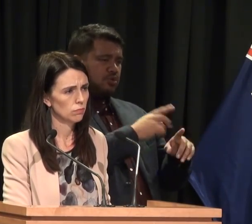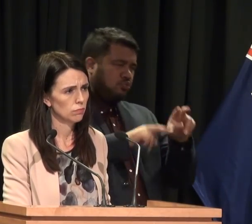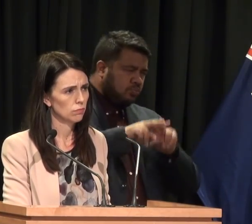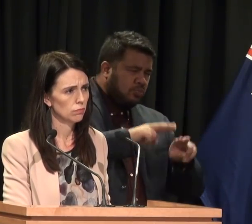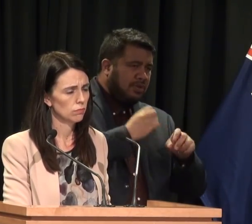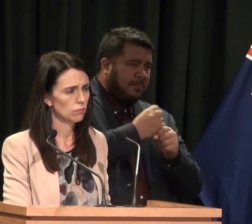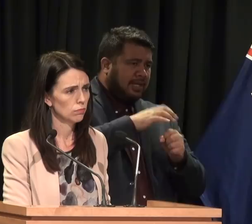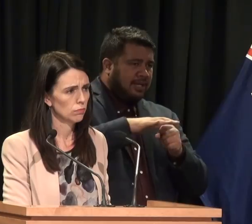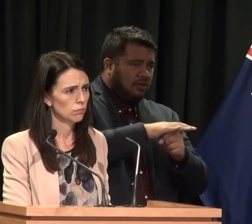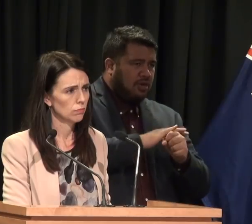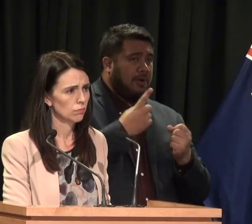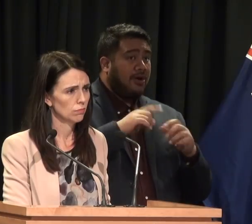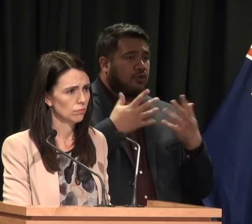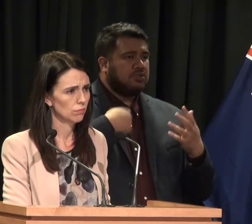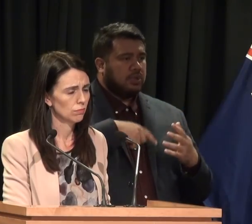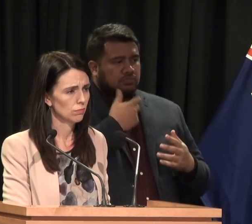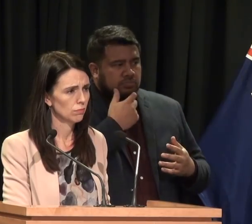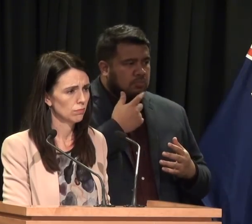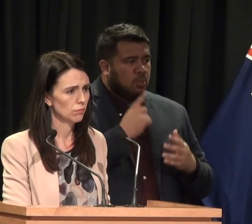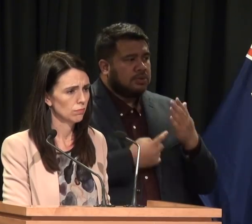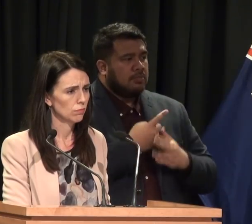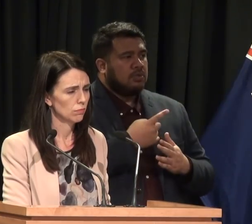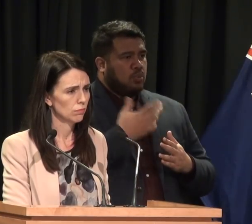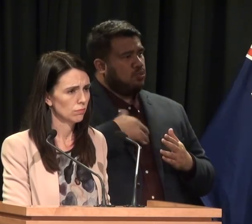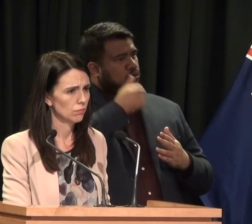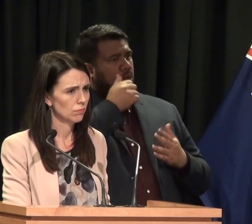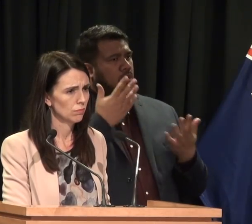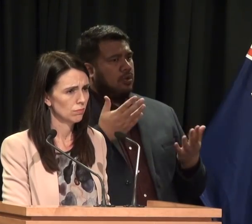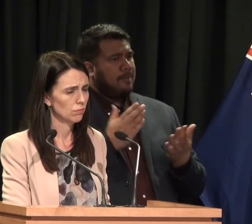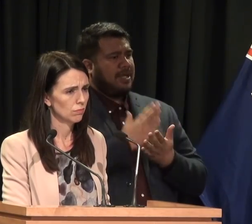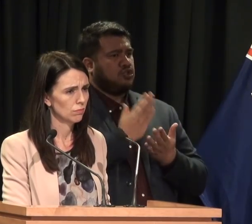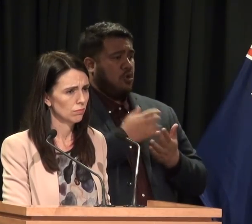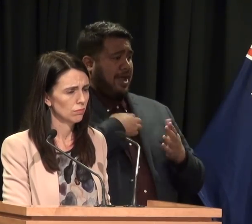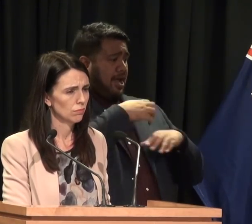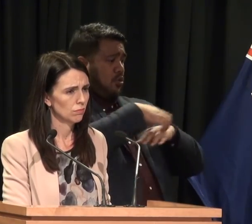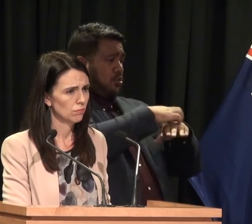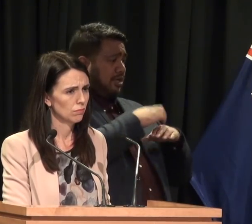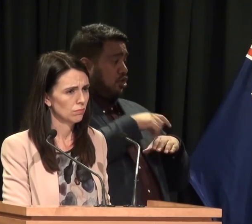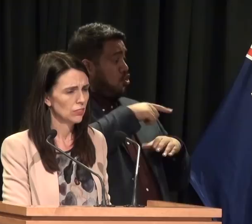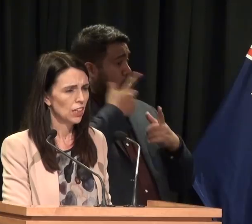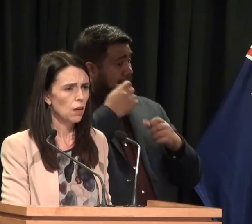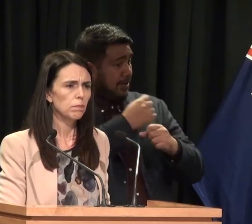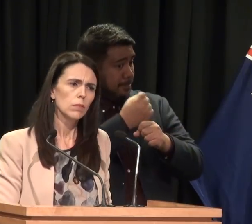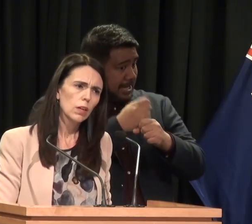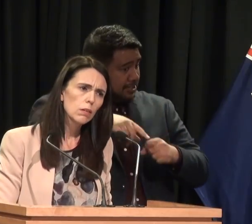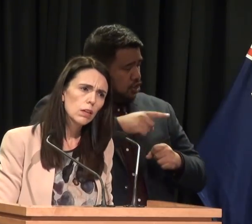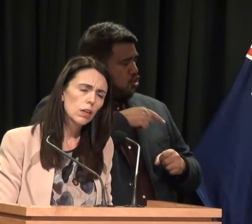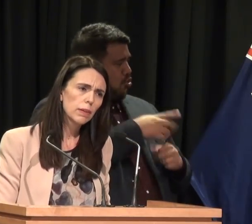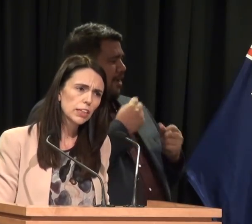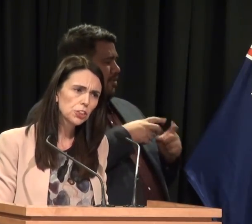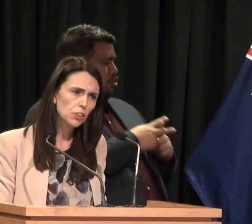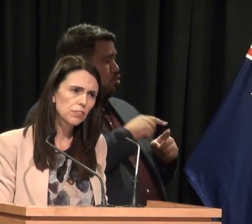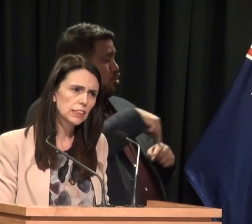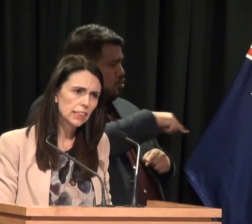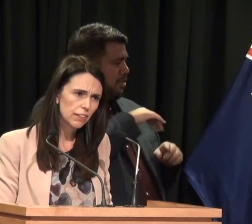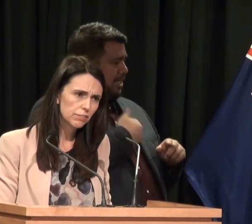we remain interested and focused on making sure that our regulators have the tools they need. That's what Phase 2 allows us to do.